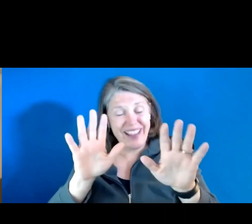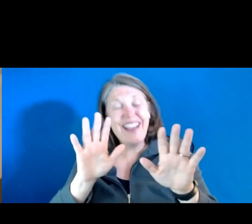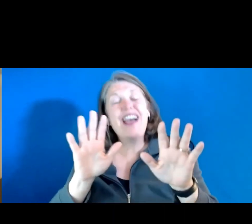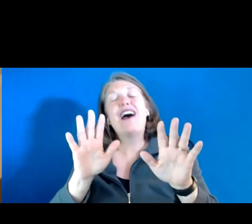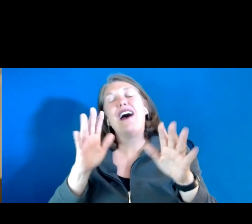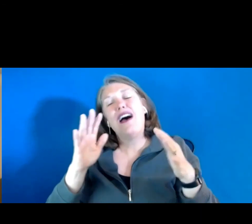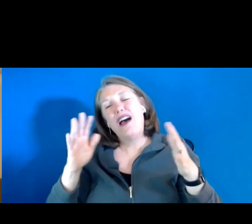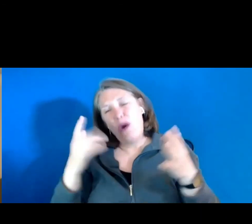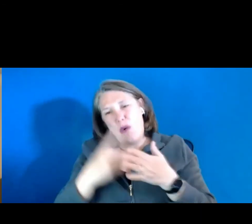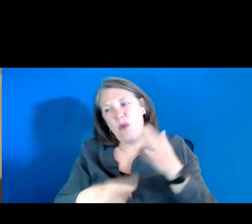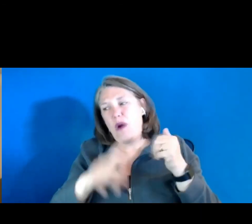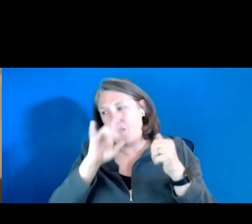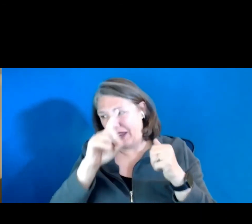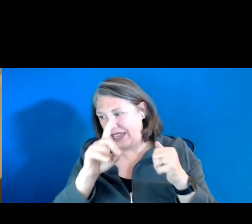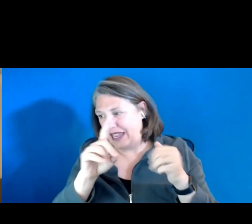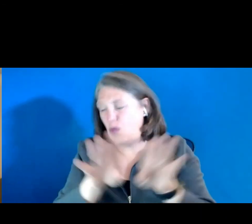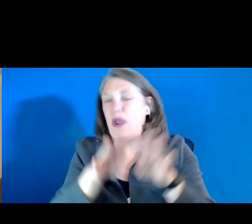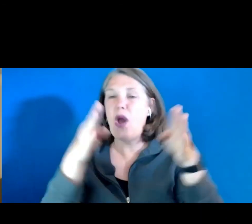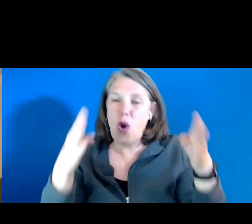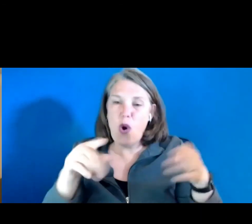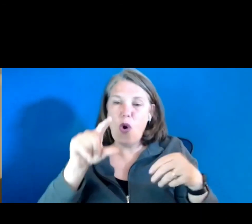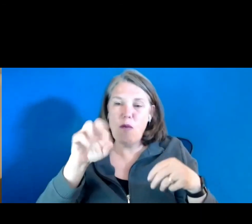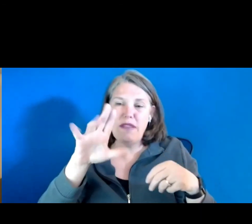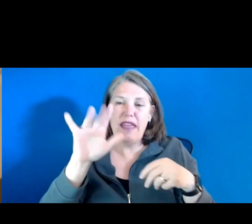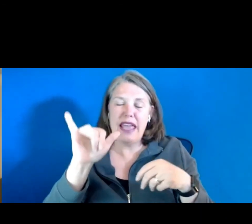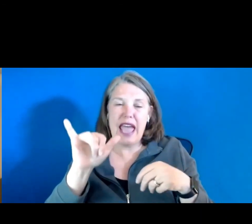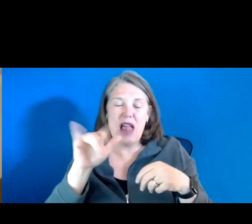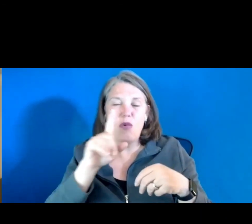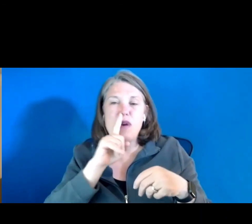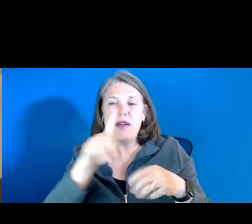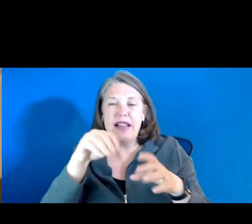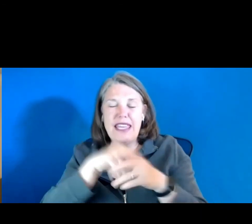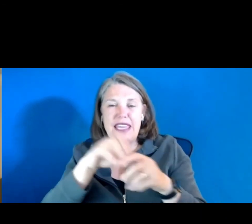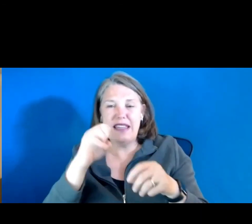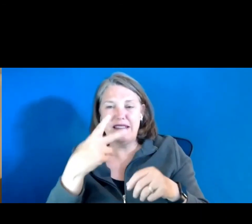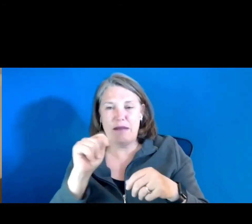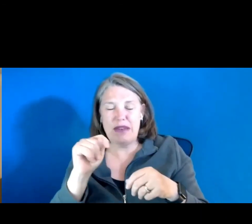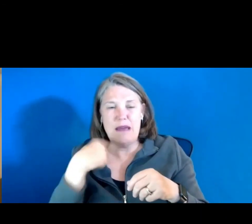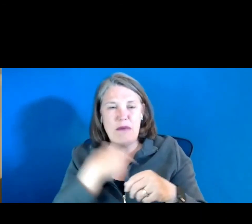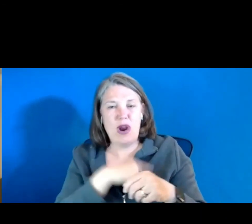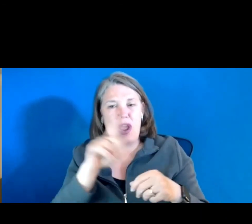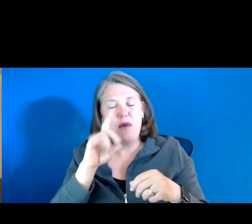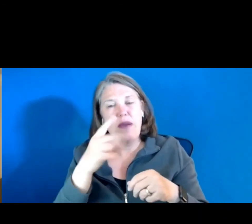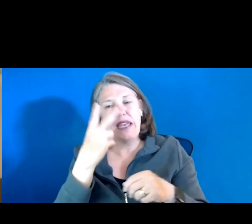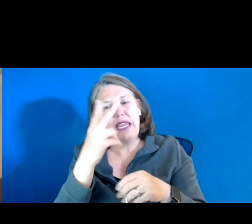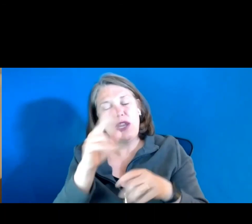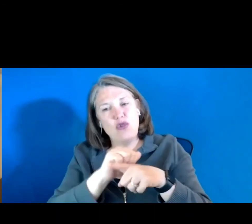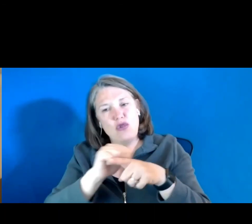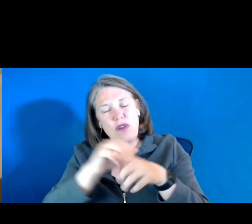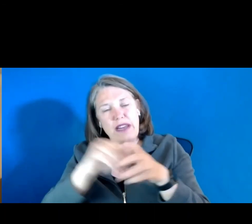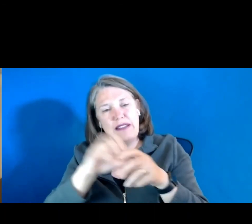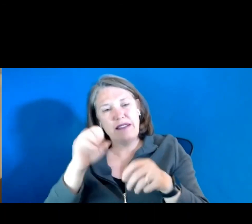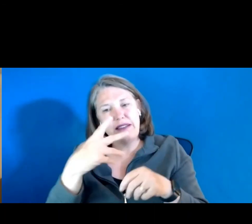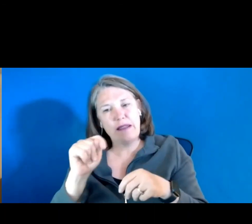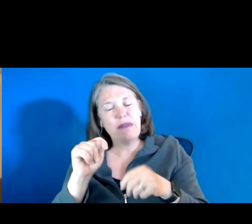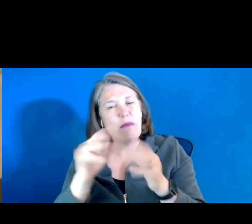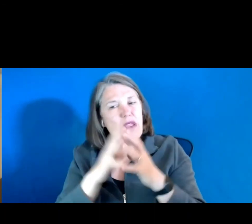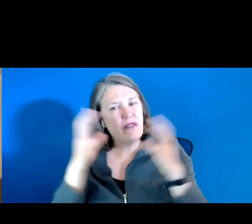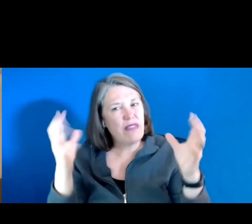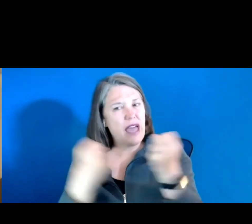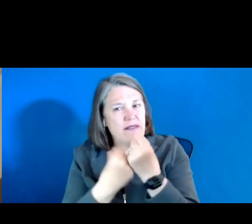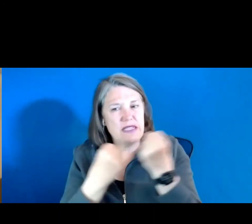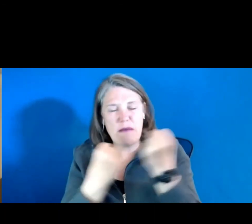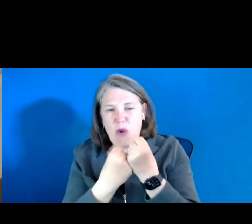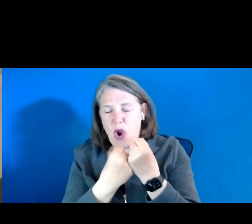did was we opened the gallery really in September and we did two trainings in September. There's a lot of support.